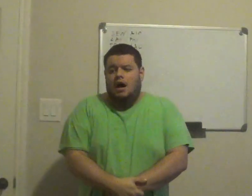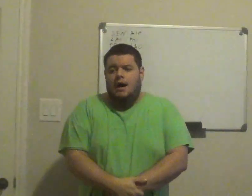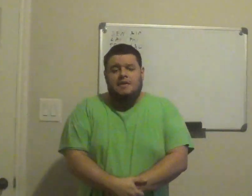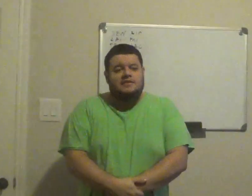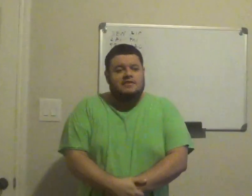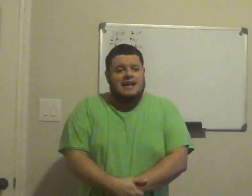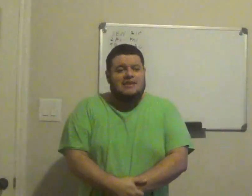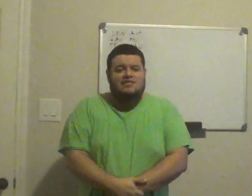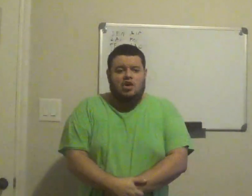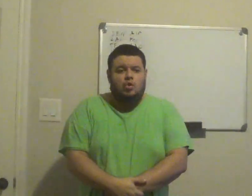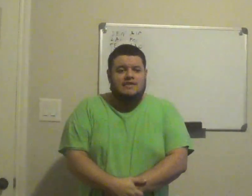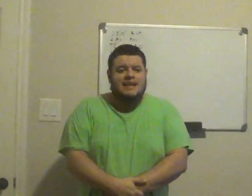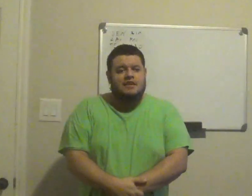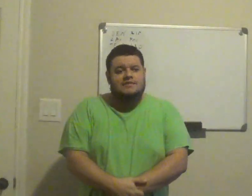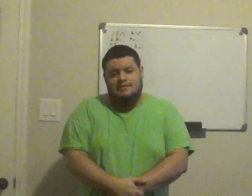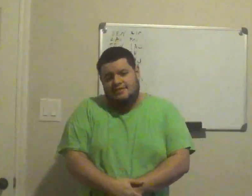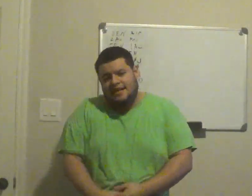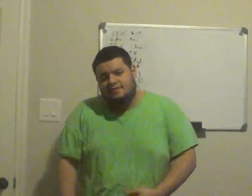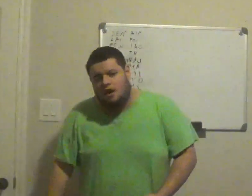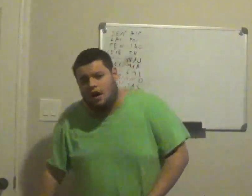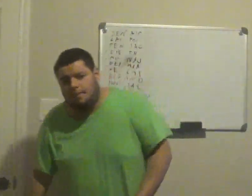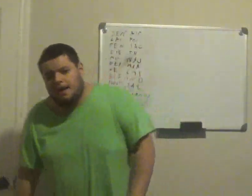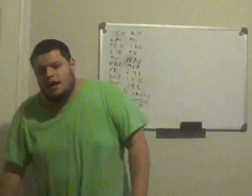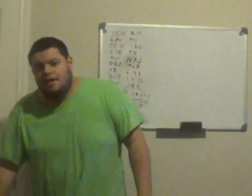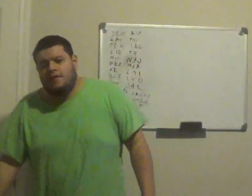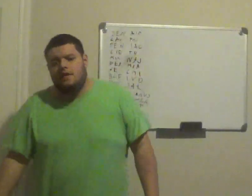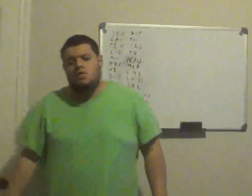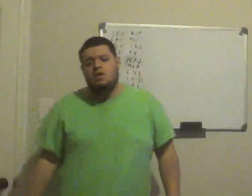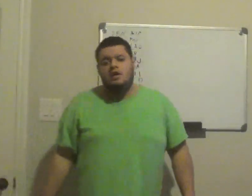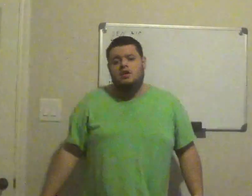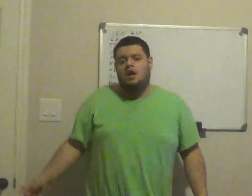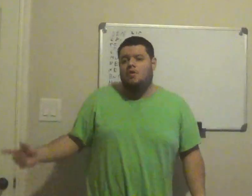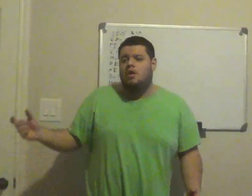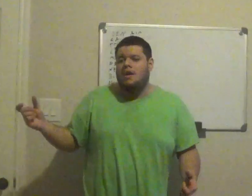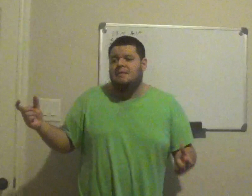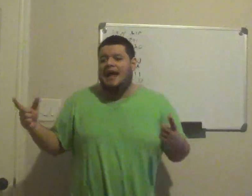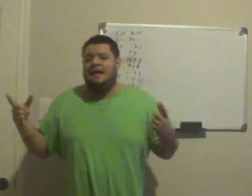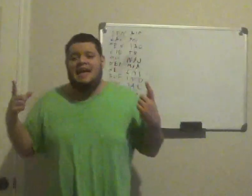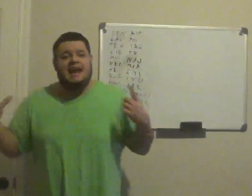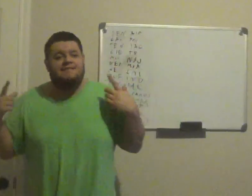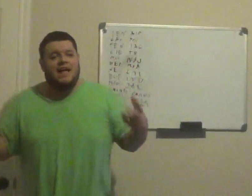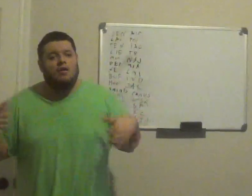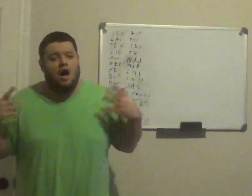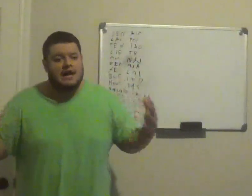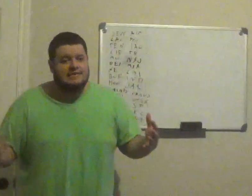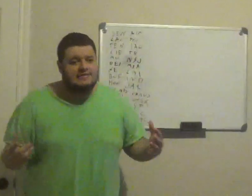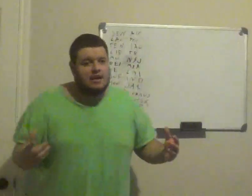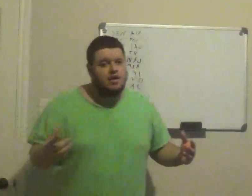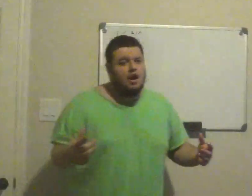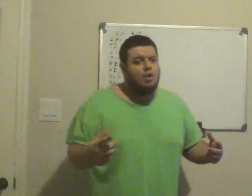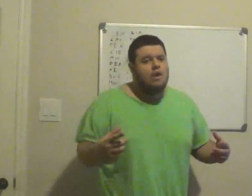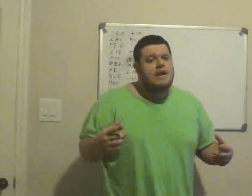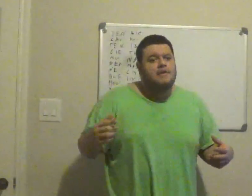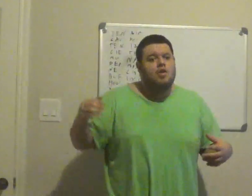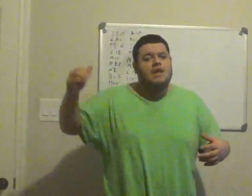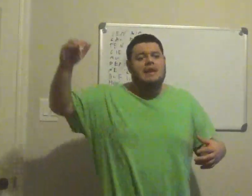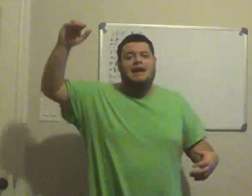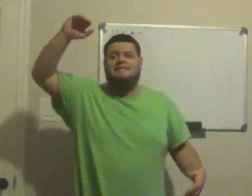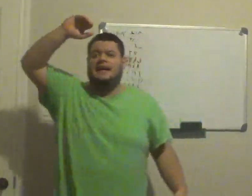that's also a thing, the seats, you know, you don't even have NFL audience there, you know, you don't even have, like,